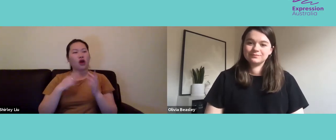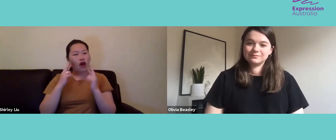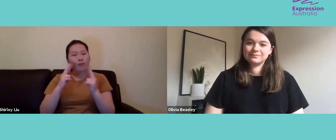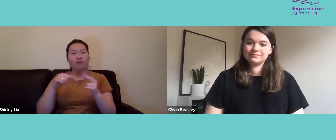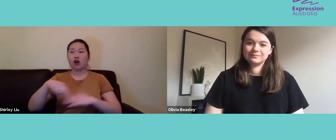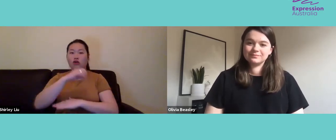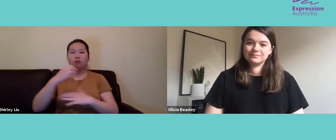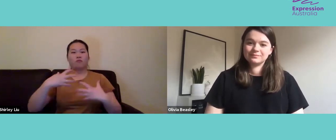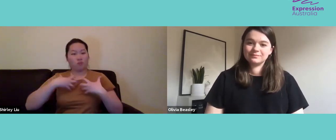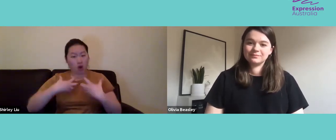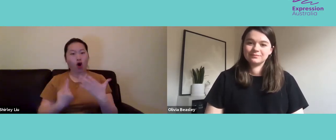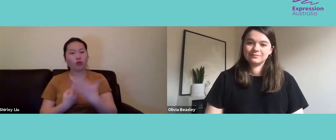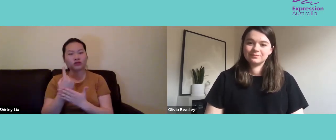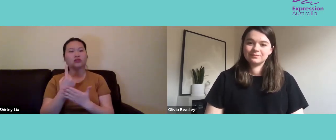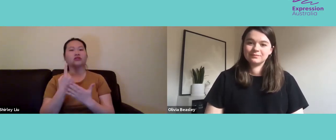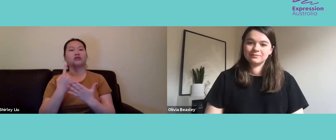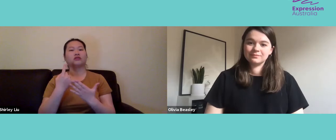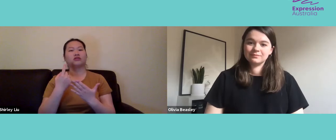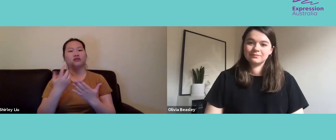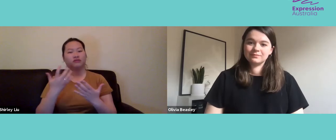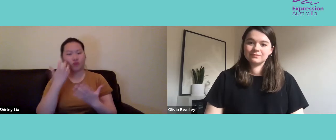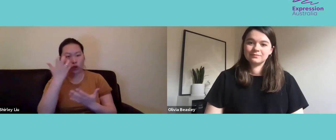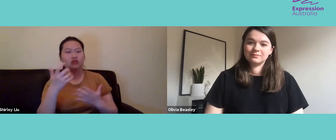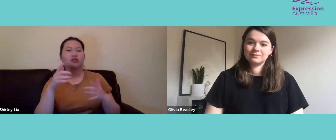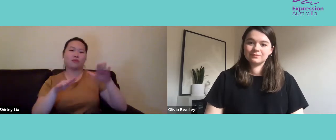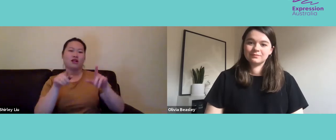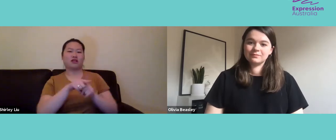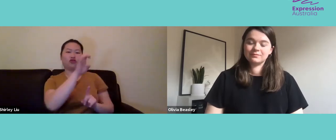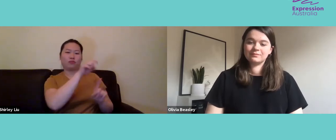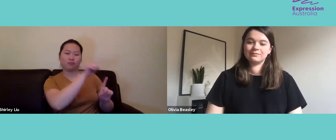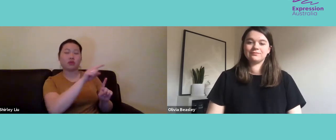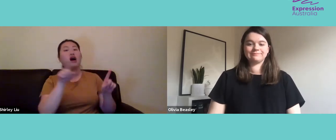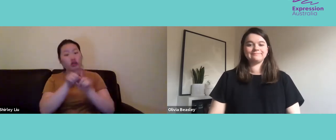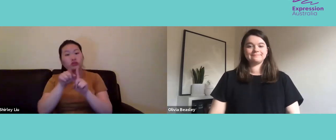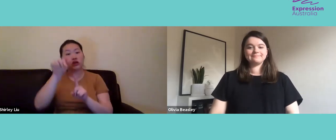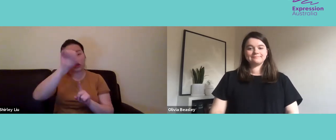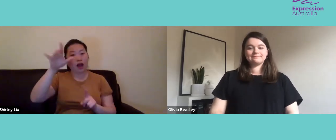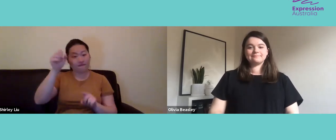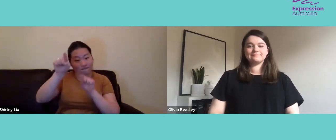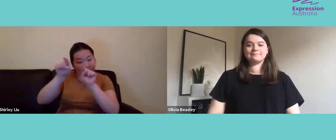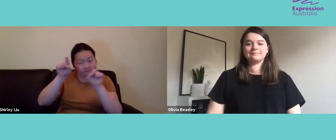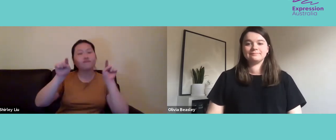hoping that there will be more opportunities created in the future, like there is in Europe, and support.